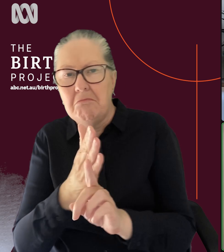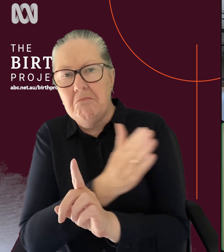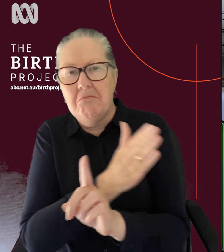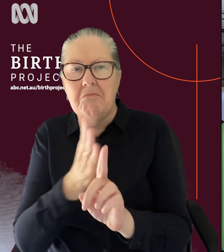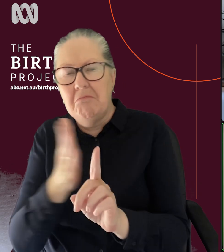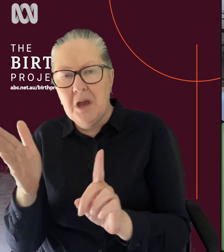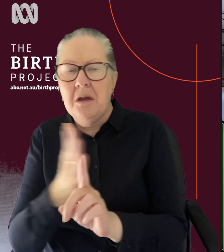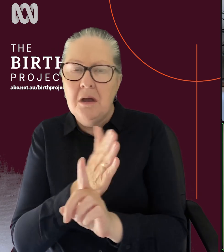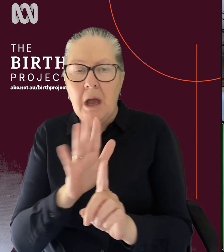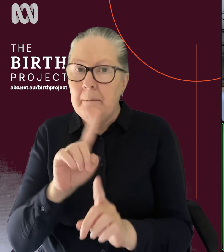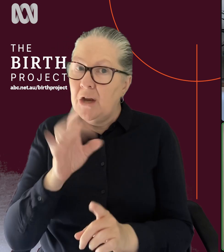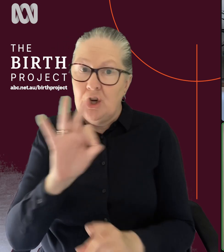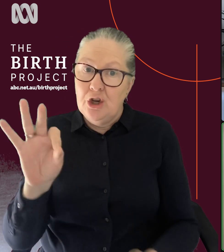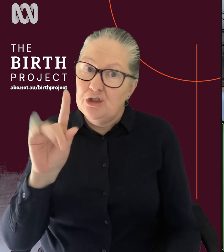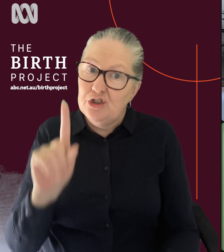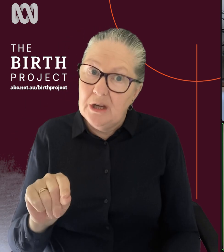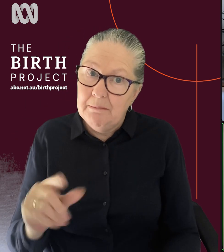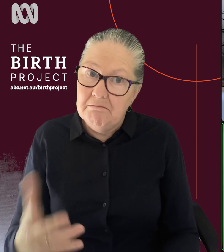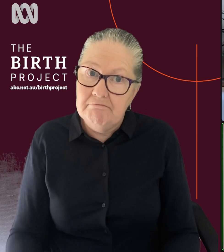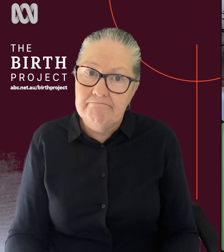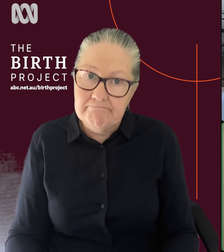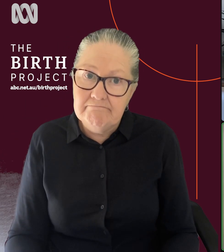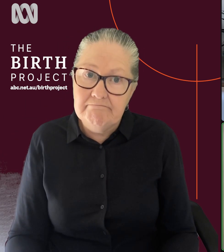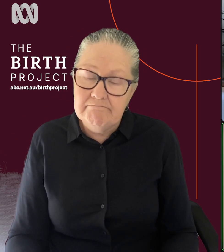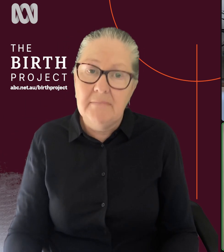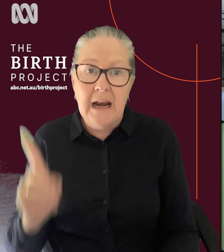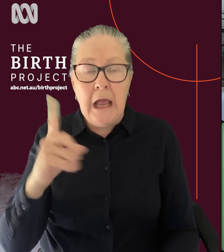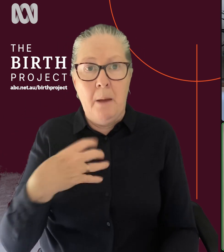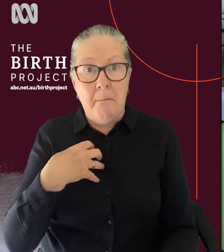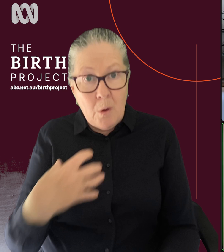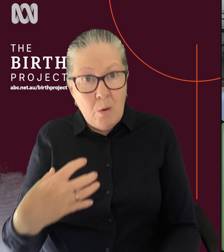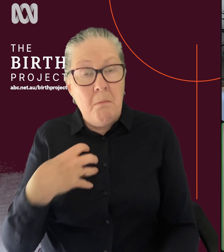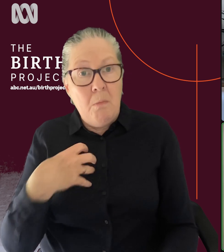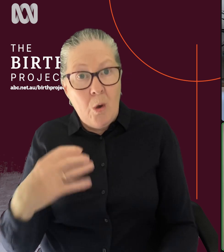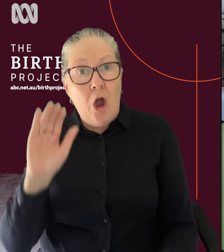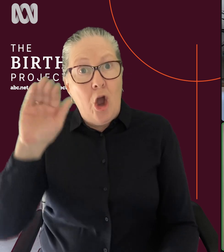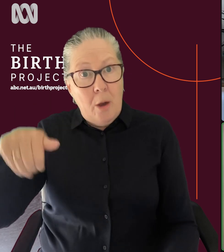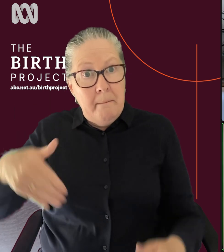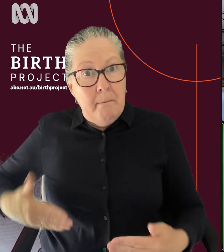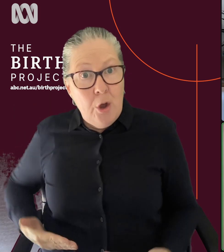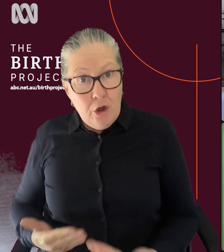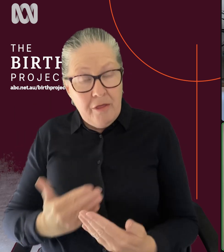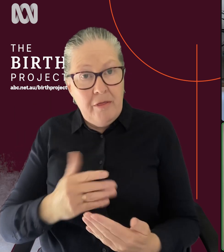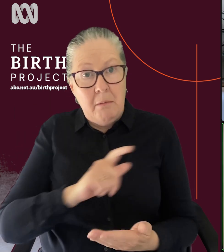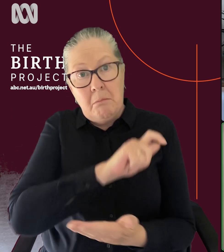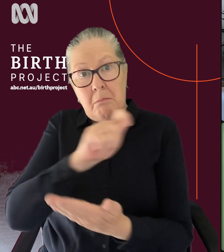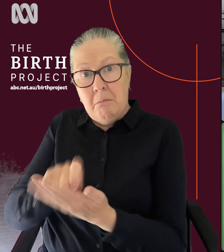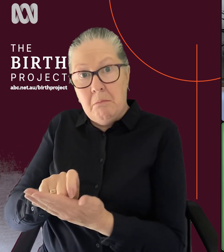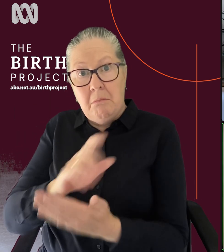So it's not cheap. And there are more and more home birth, publicly funded home birth services coming